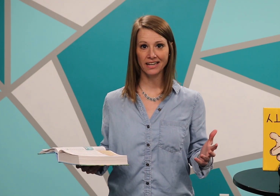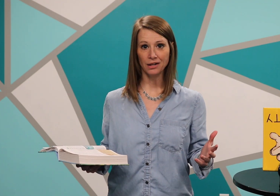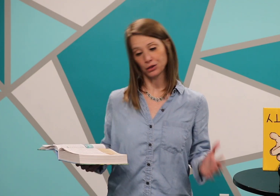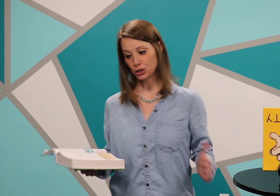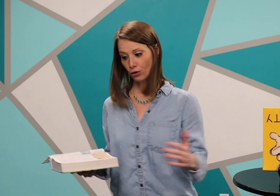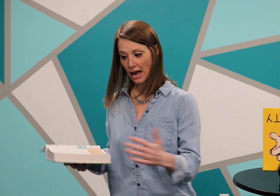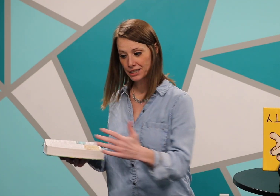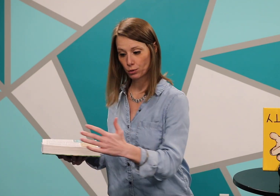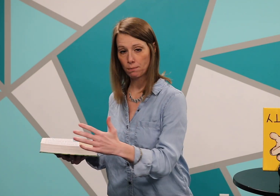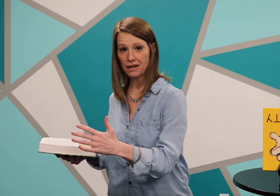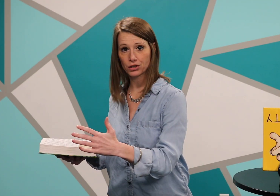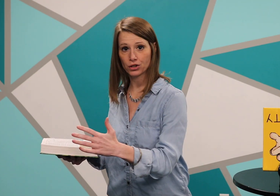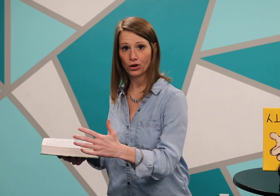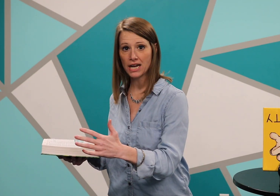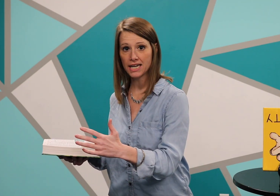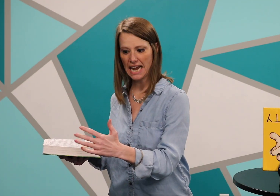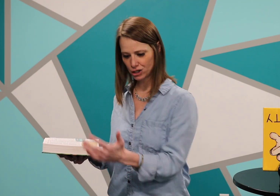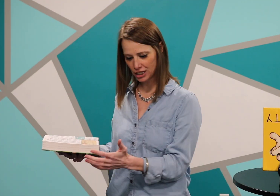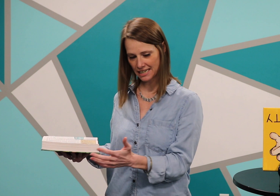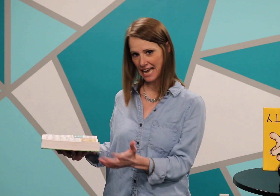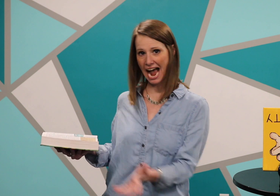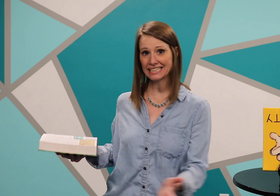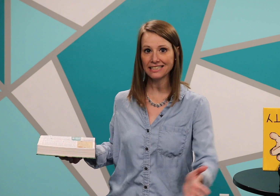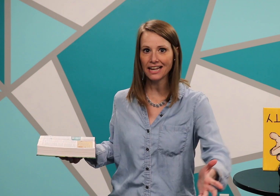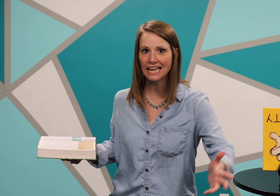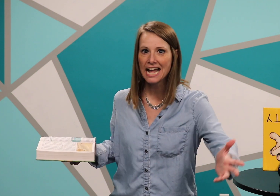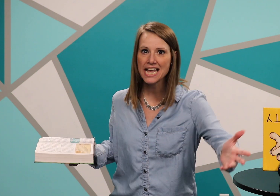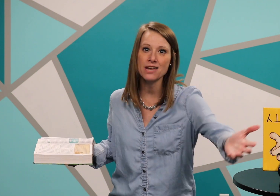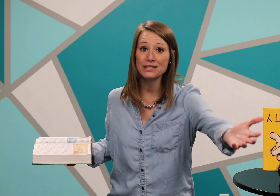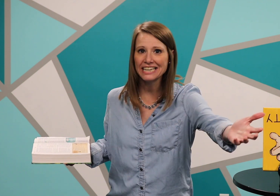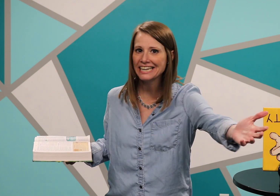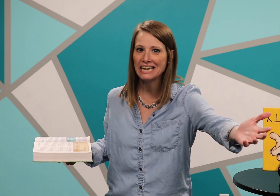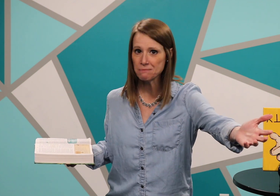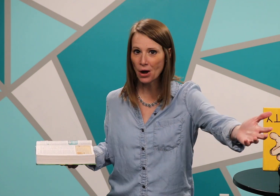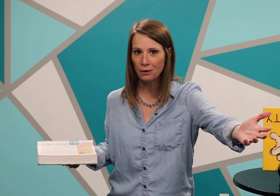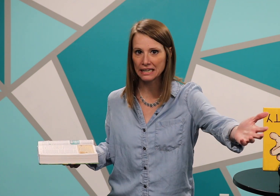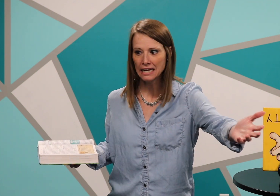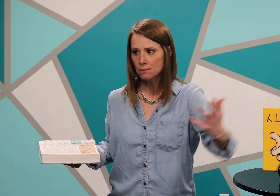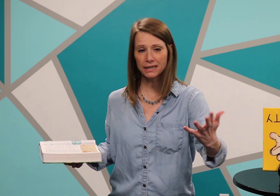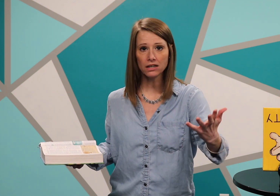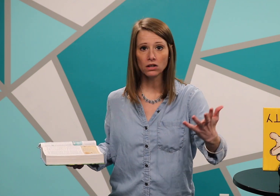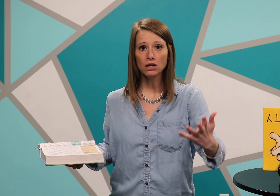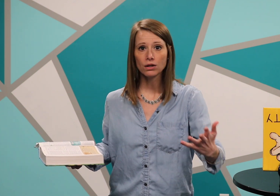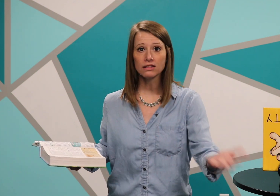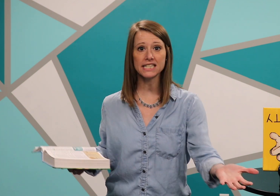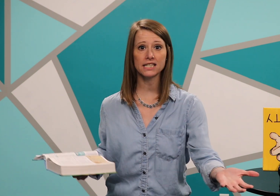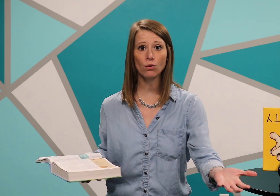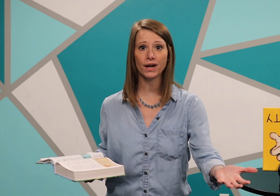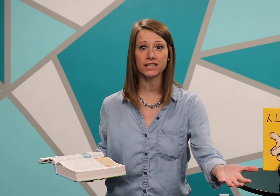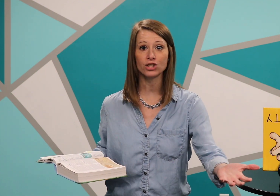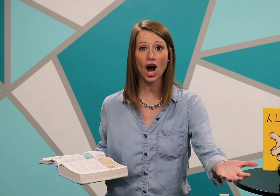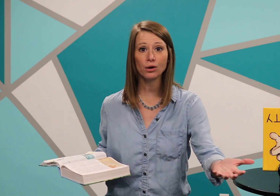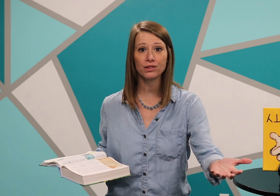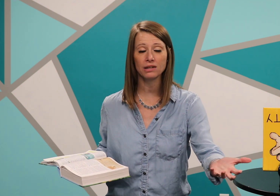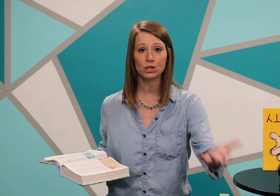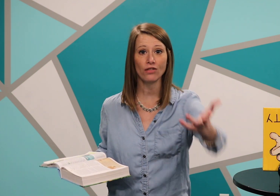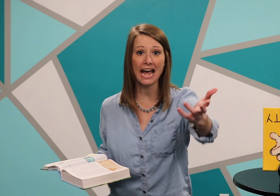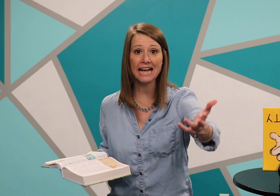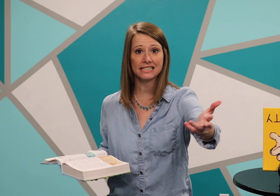the two guys were about to turn in and Jesus acted like he was going to keep going, but they still wanted to talk with him, so they asked